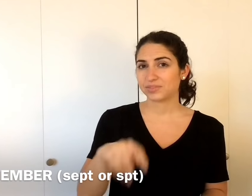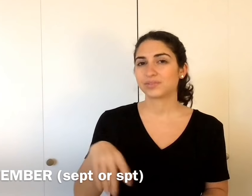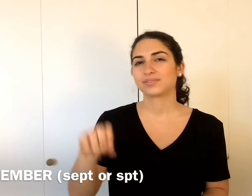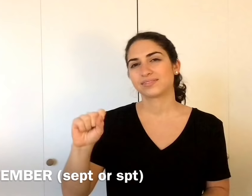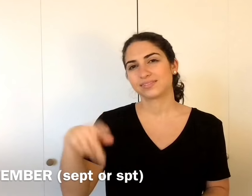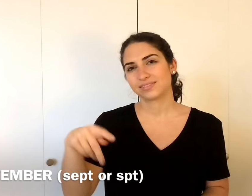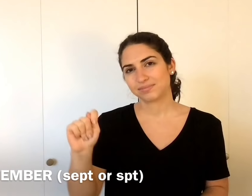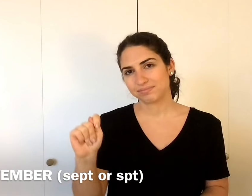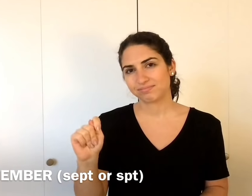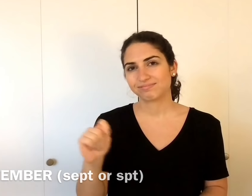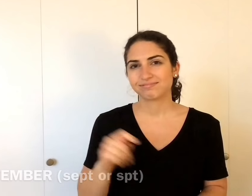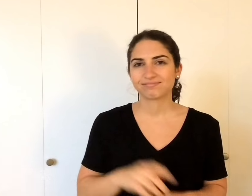September or September.